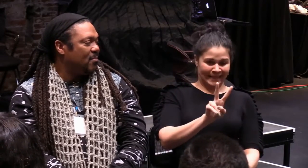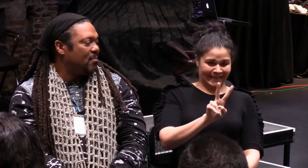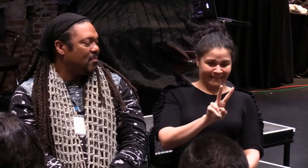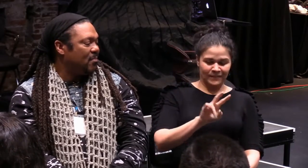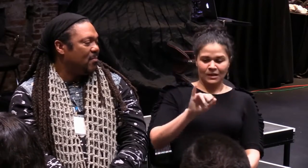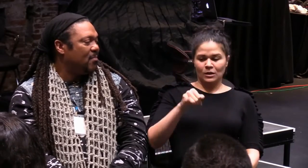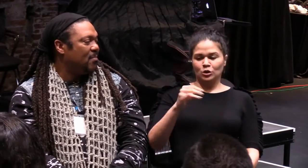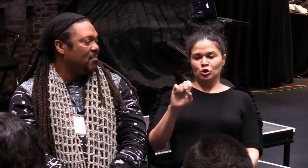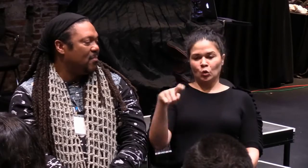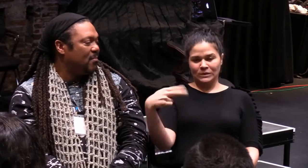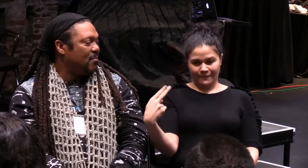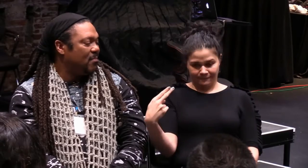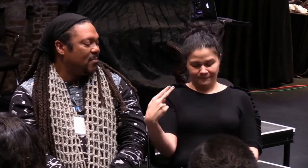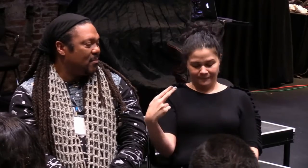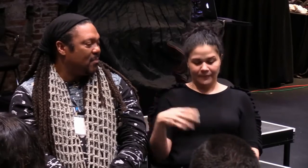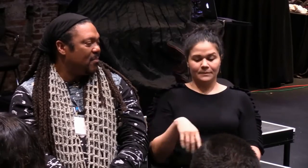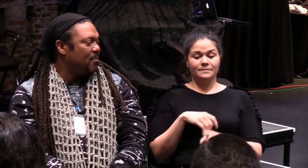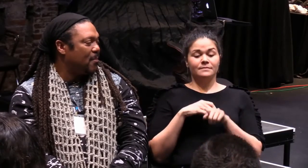Written by Rajiv Joseph.